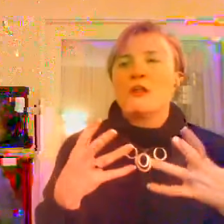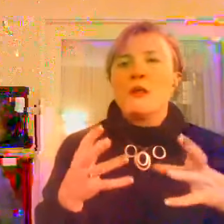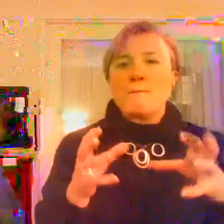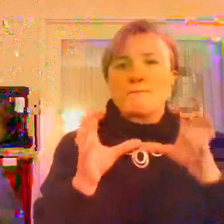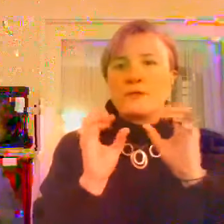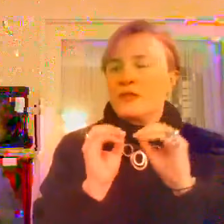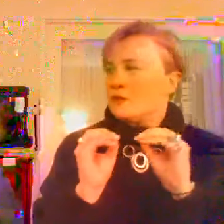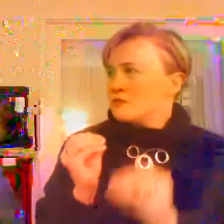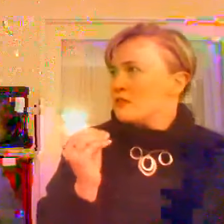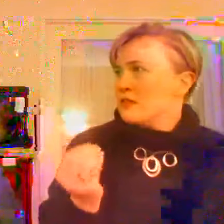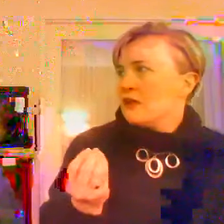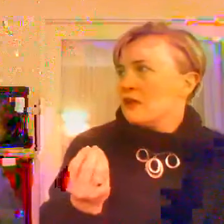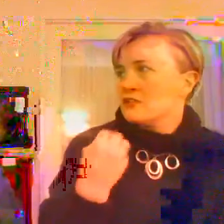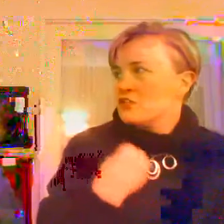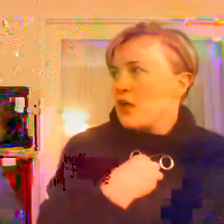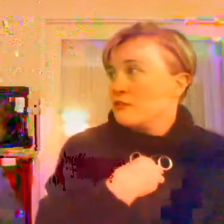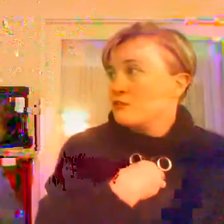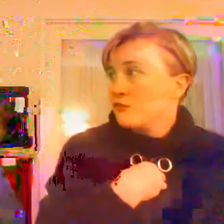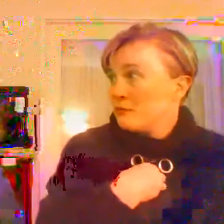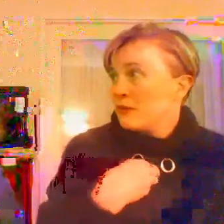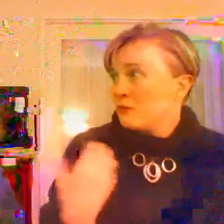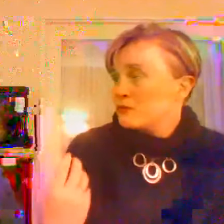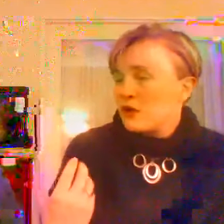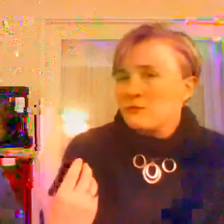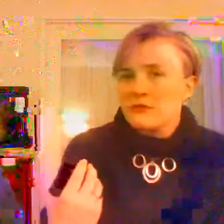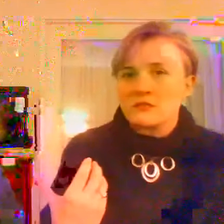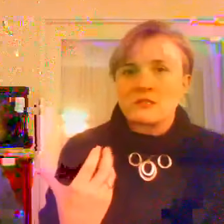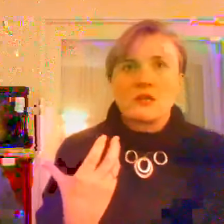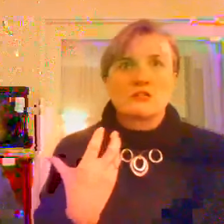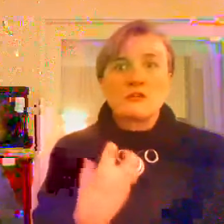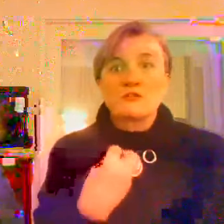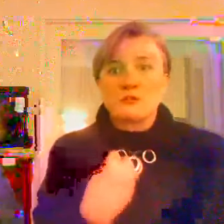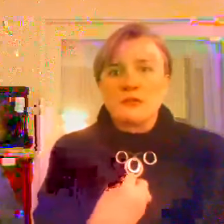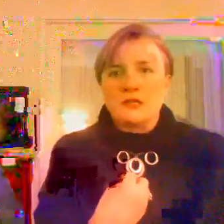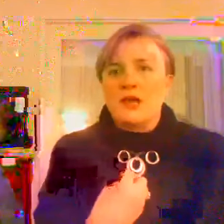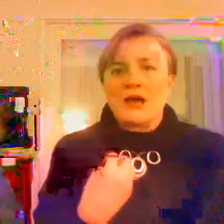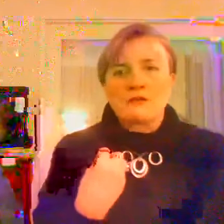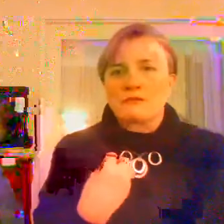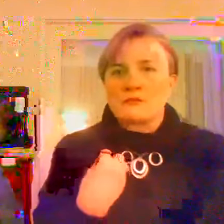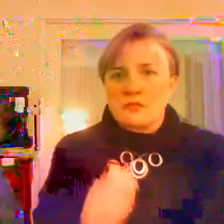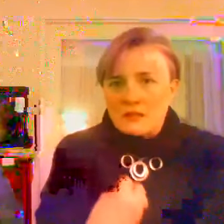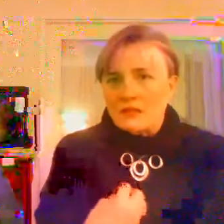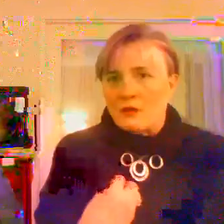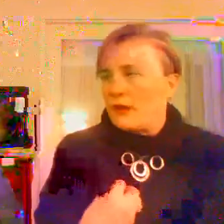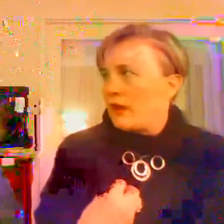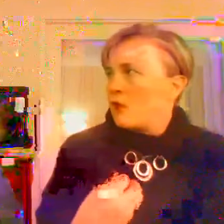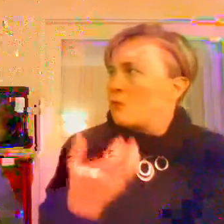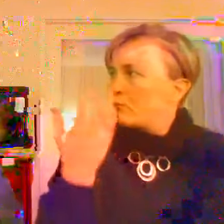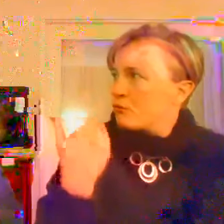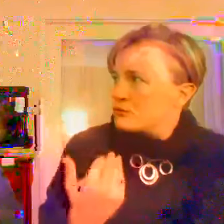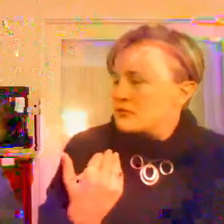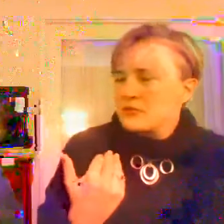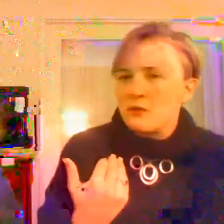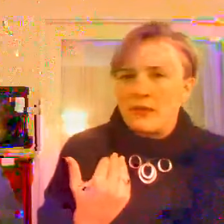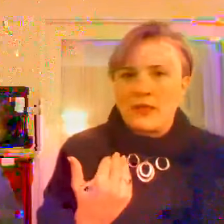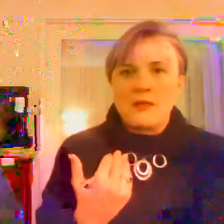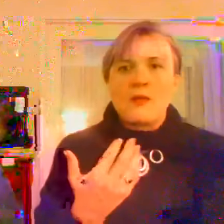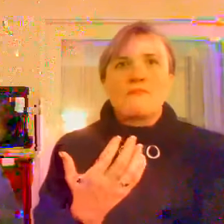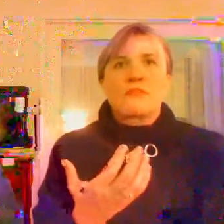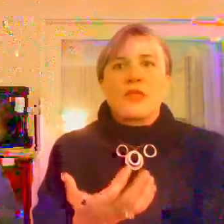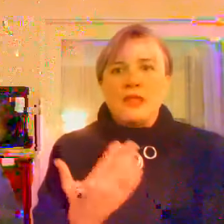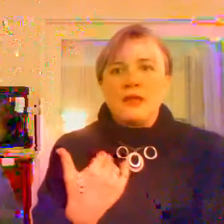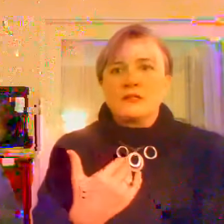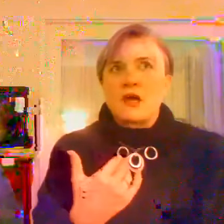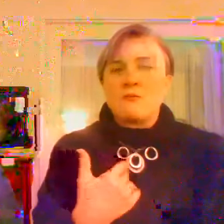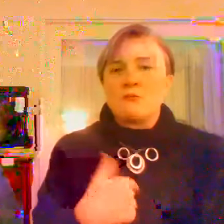and whatnot. But here's the thing. Here's the challenge for me. were talking about this challenge for me. I don't think that way. I don't process that way.